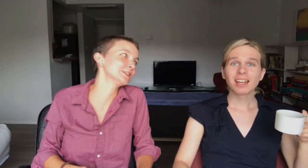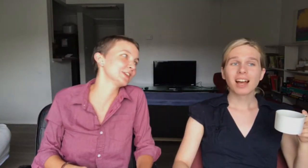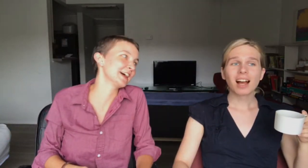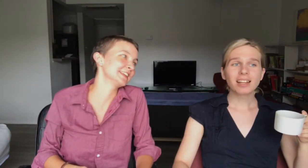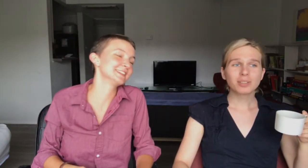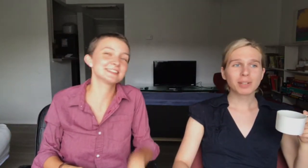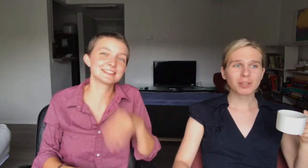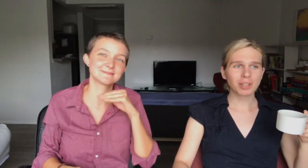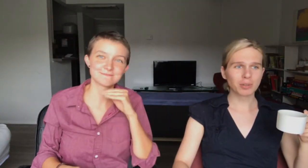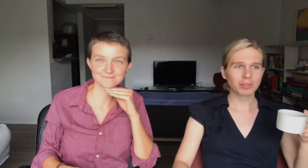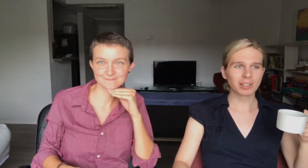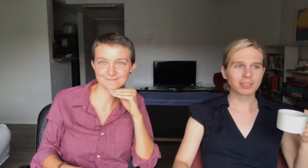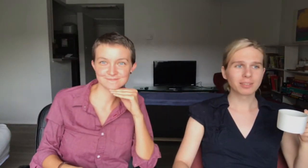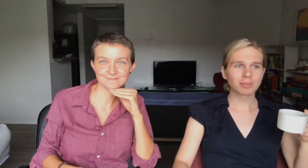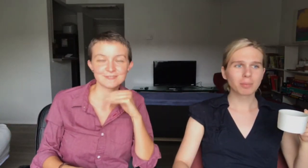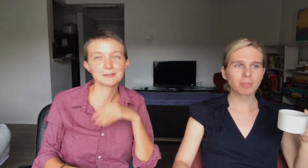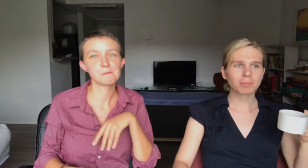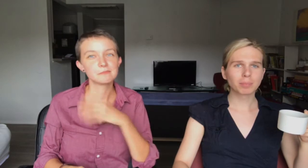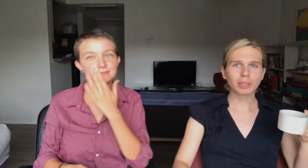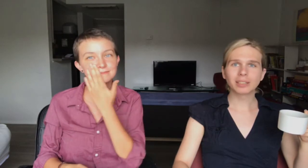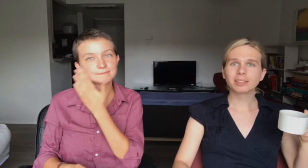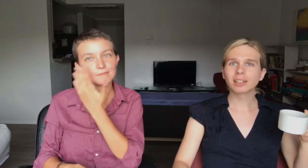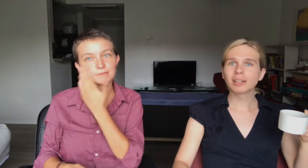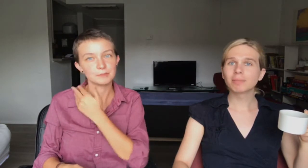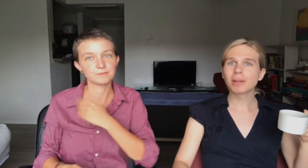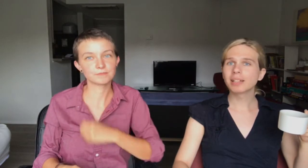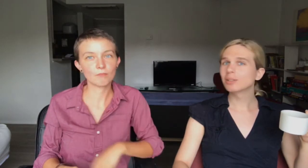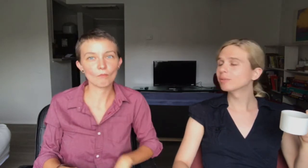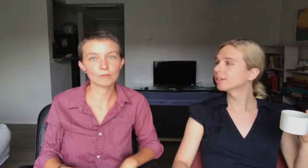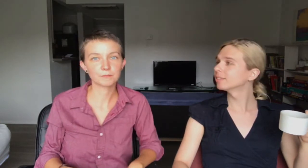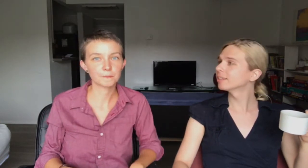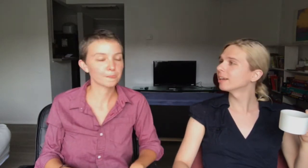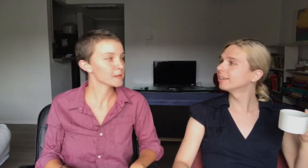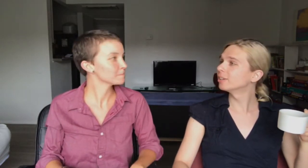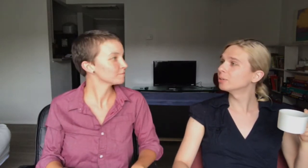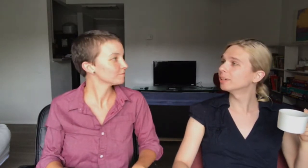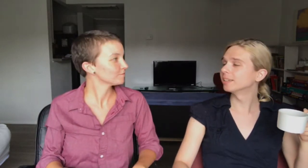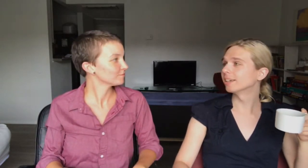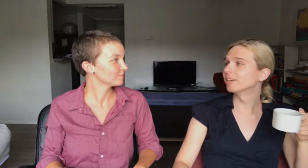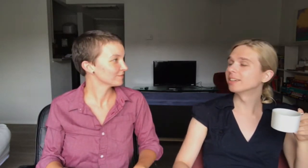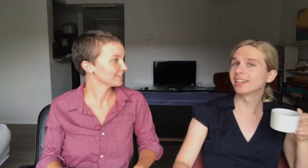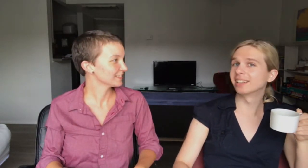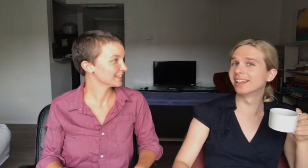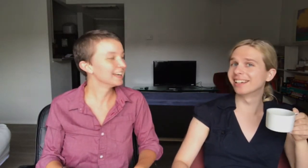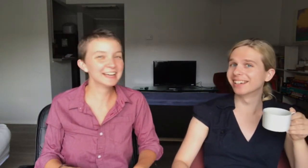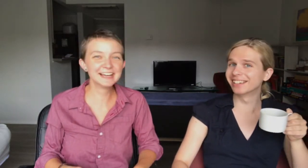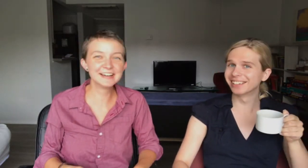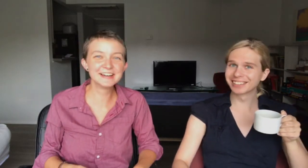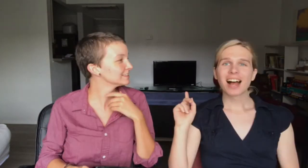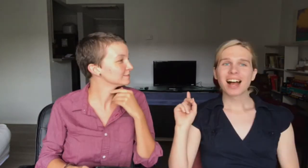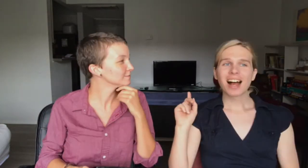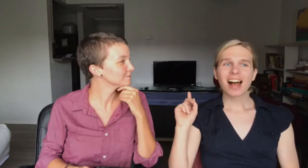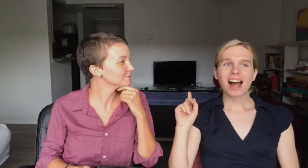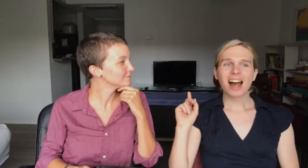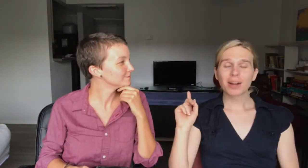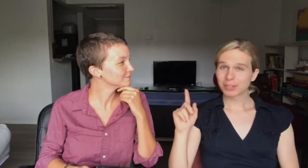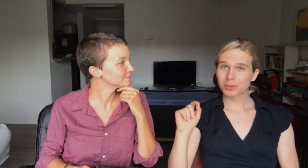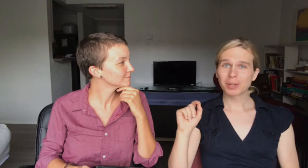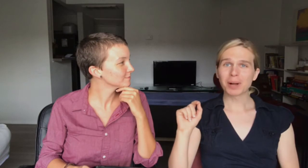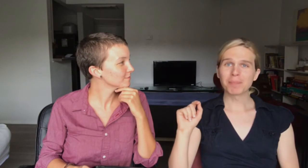friends. I do make all the cute friends. But I made cute friends that I don't intend on dating with. I went to queer bomb.